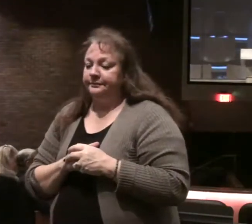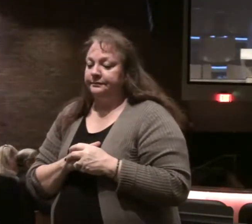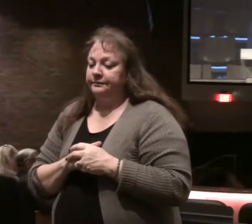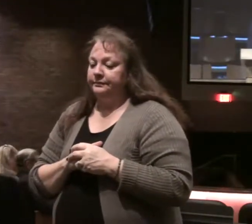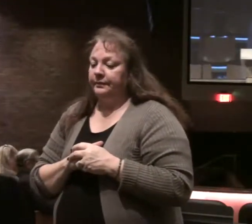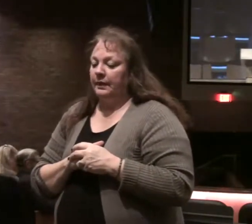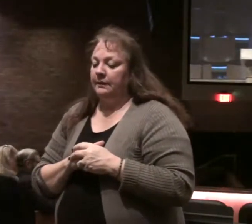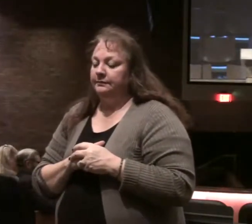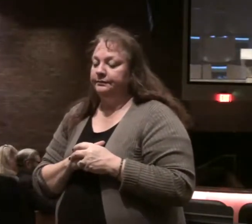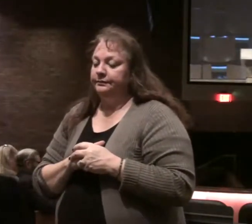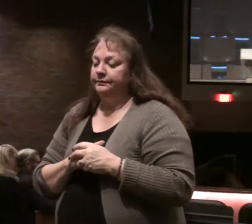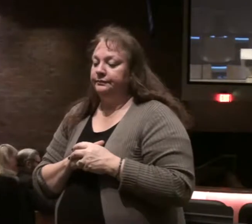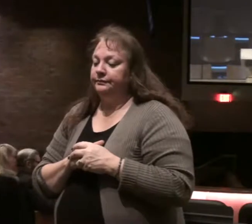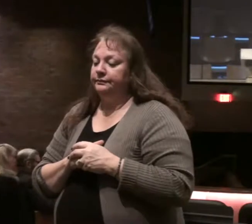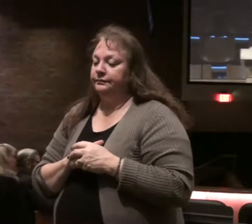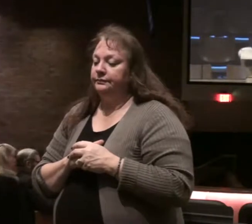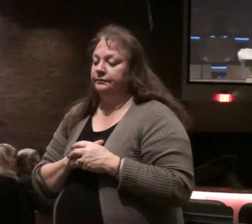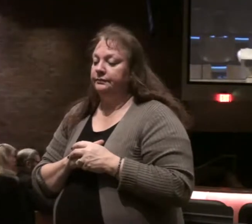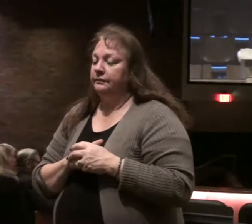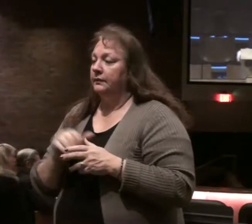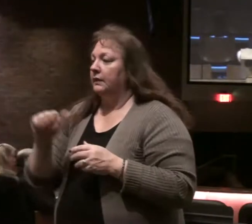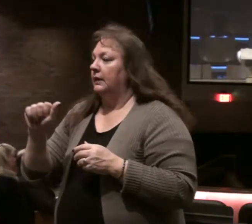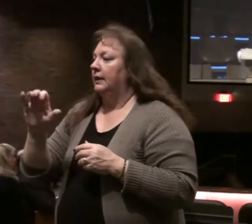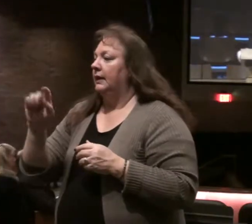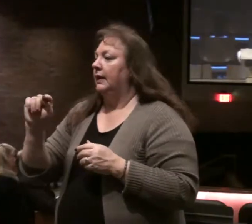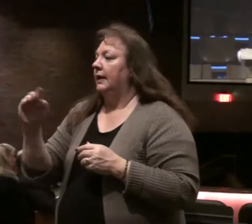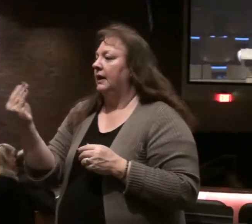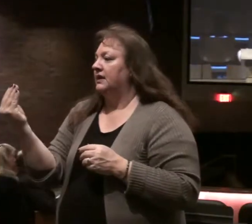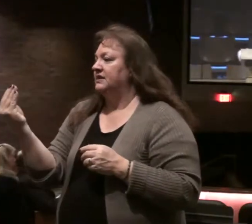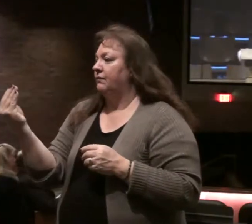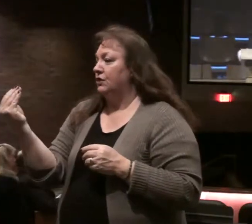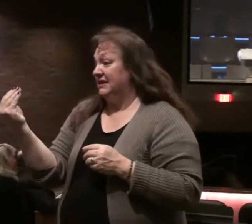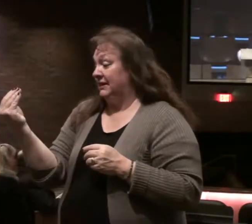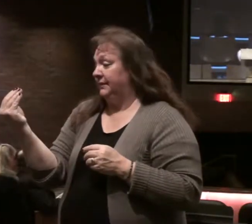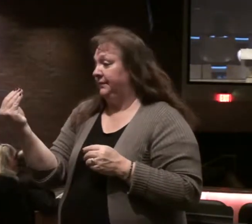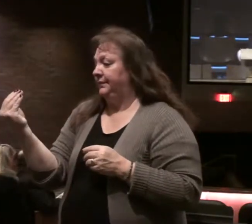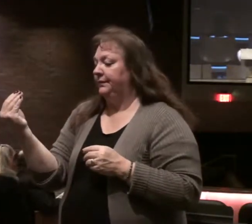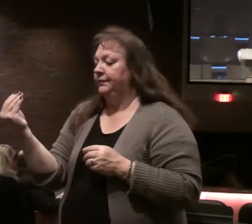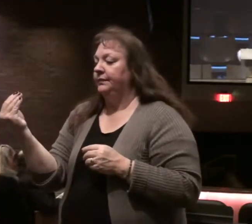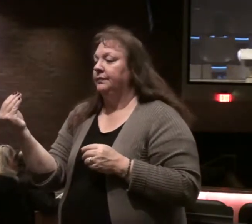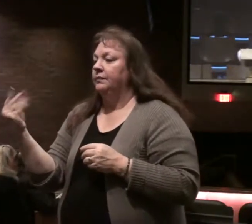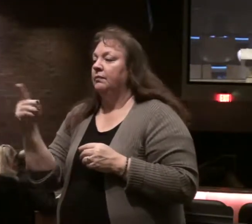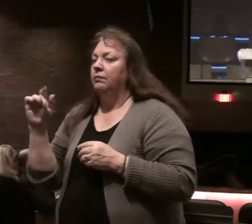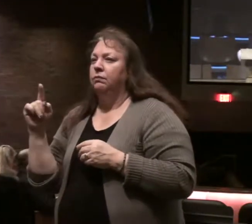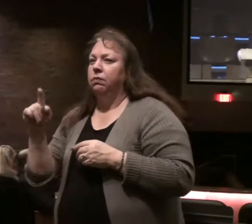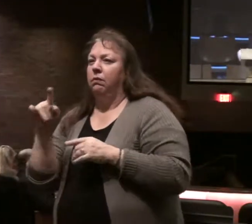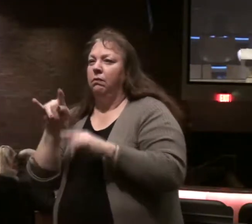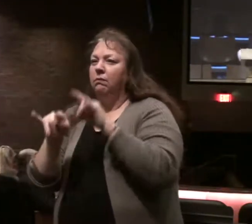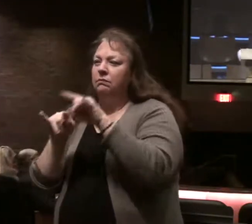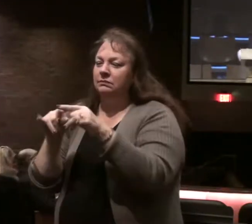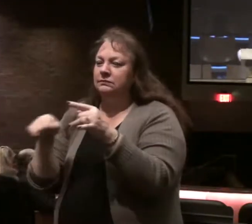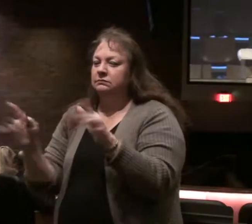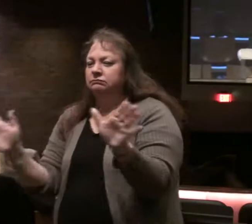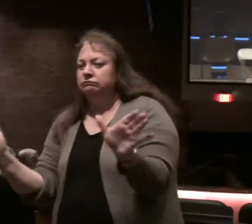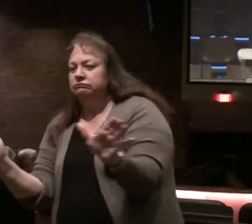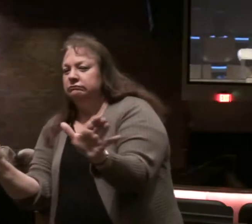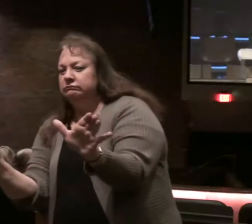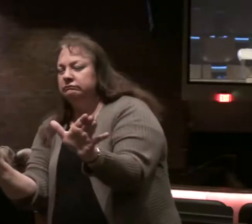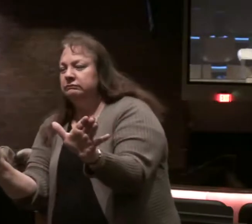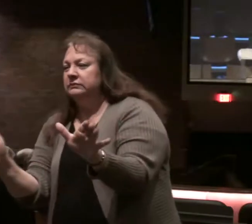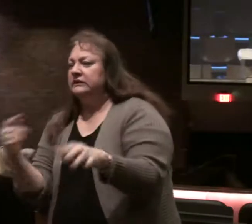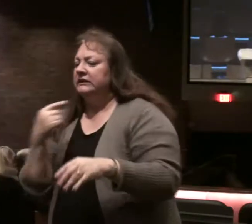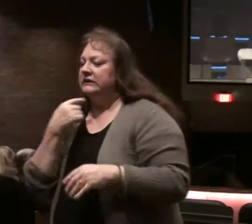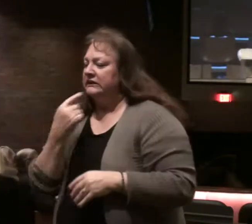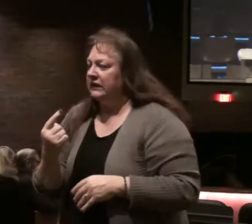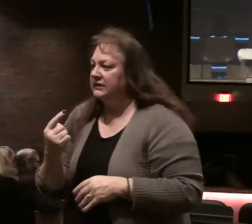they just reference a couple of other verses Acts 14 after Paul pranks some churches and he goes back through them to encourage them he